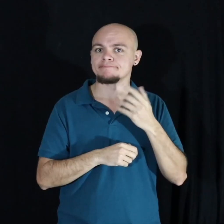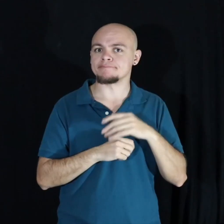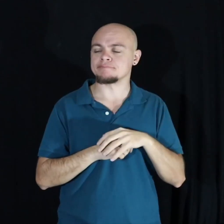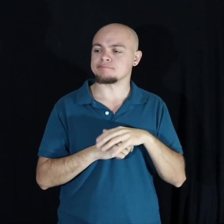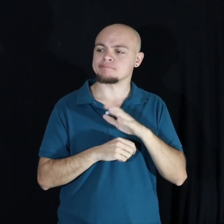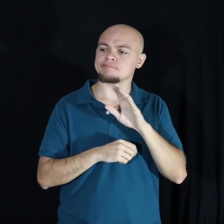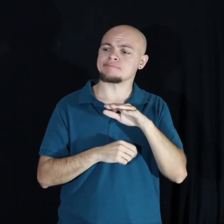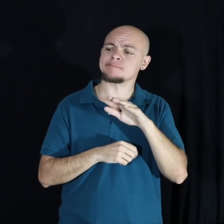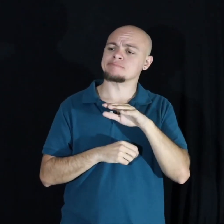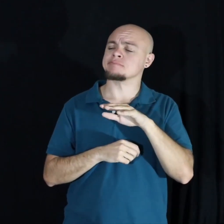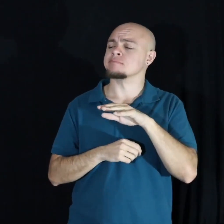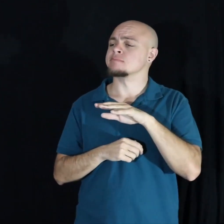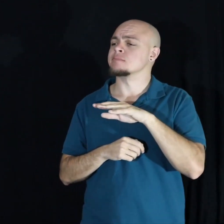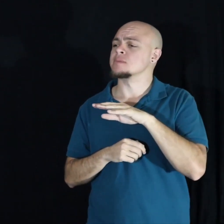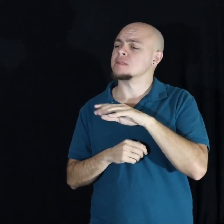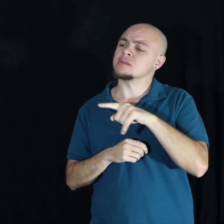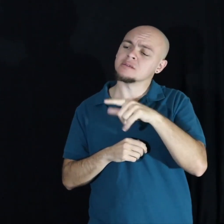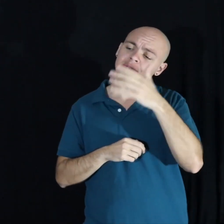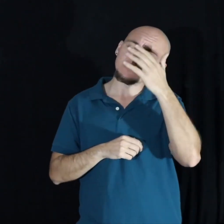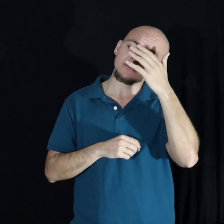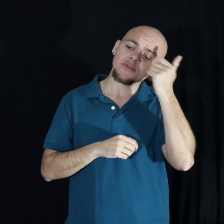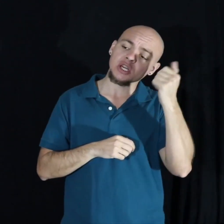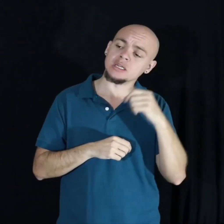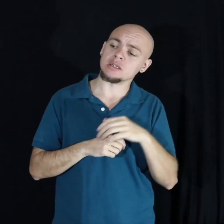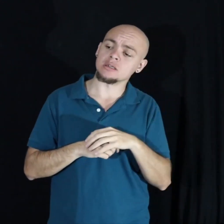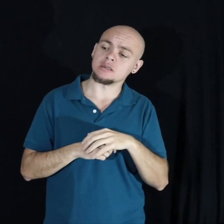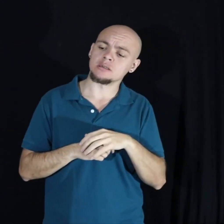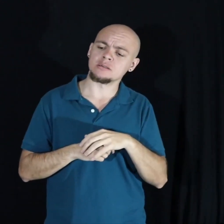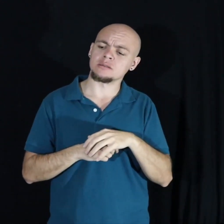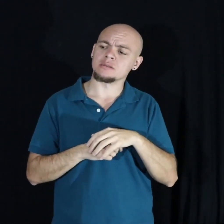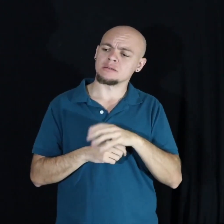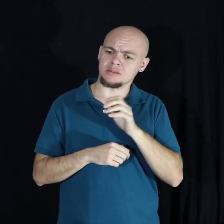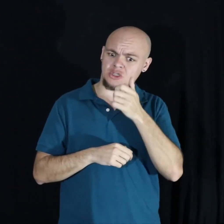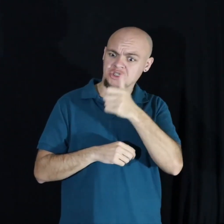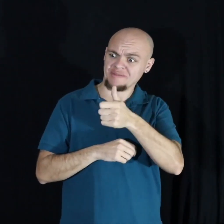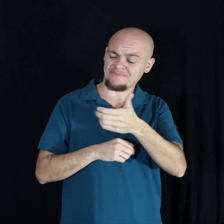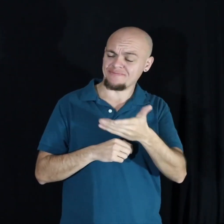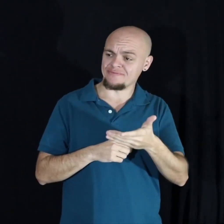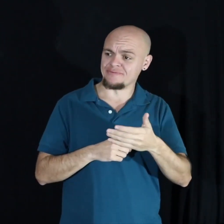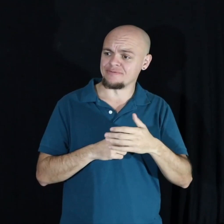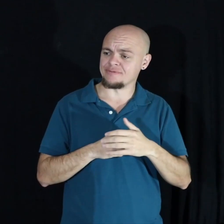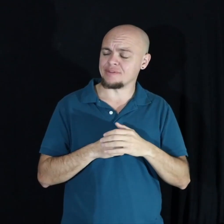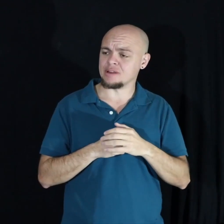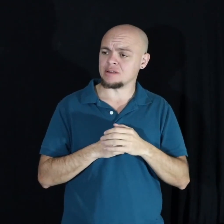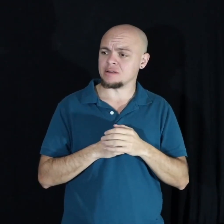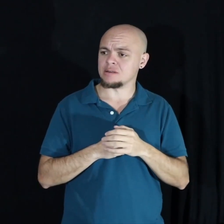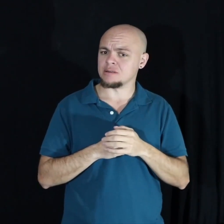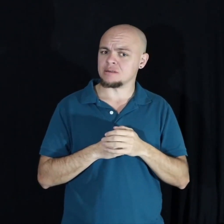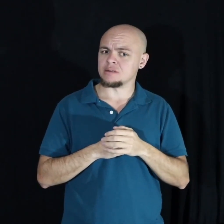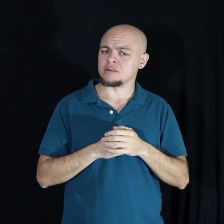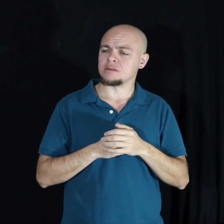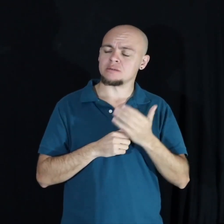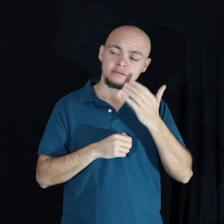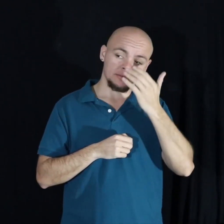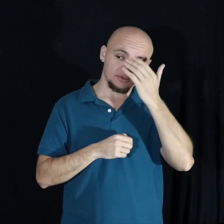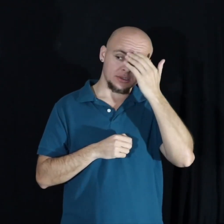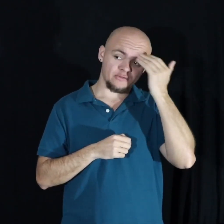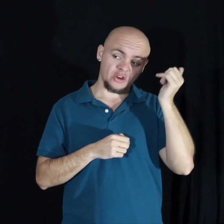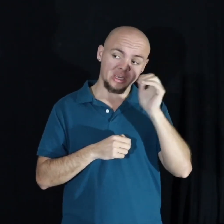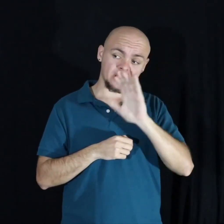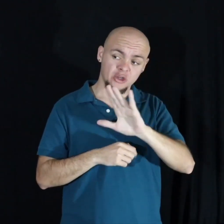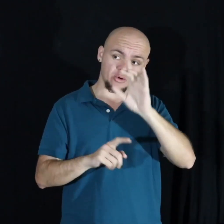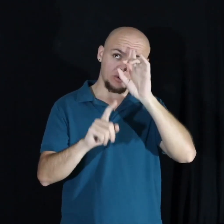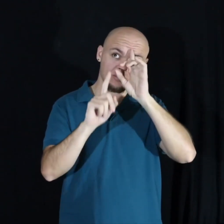Nitsa, did you forget who you are? Did you forget your purpose?